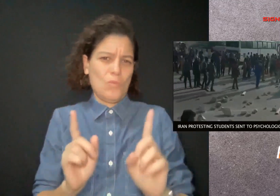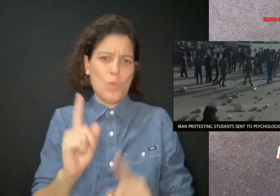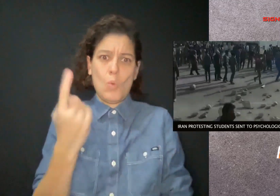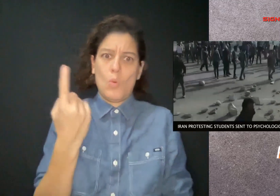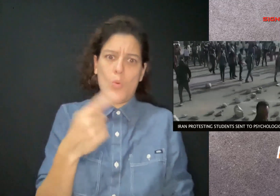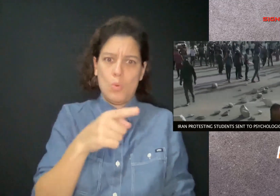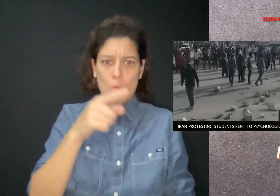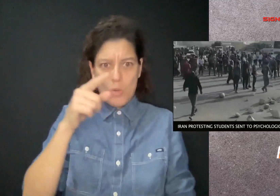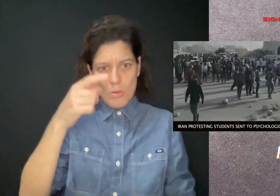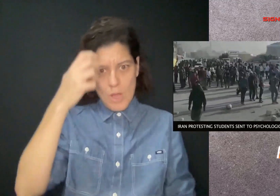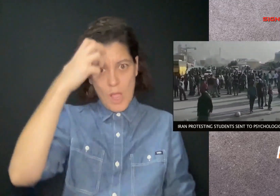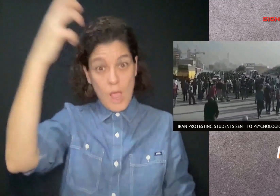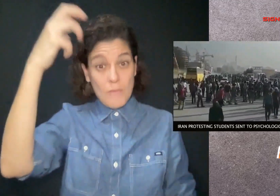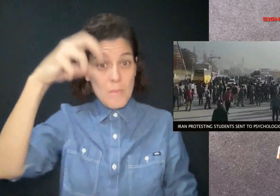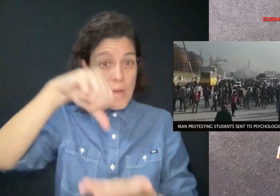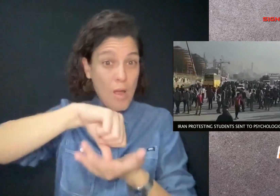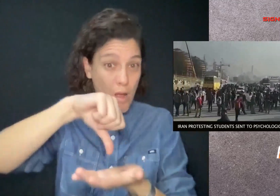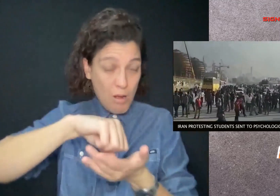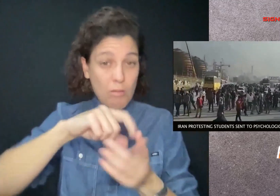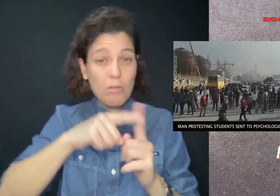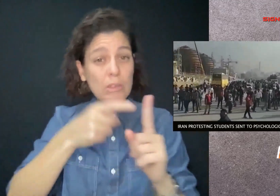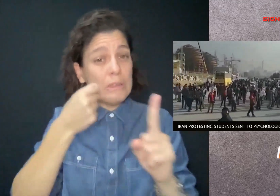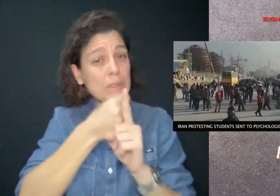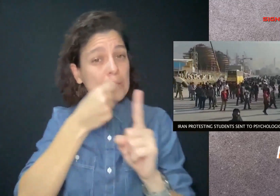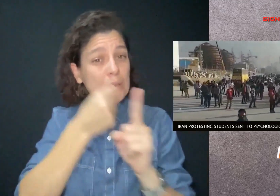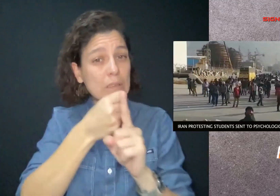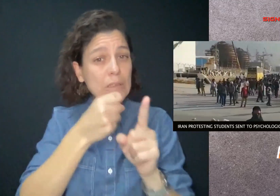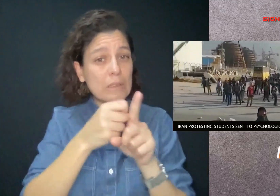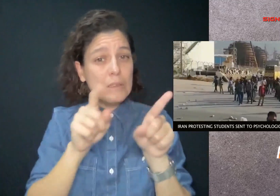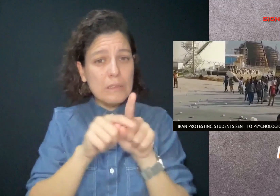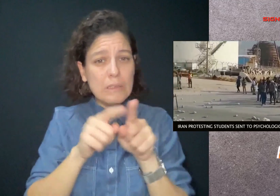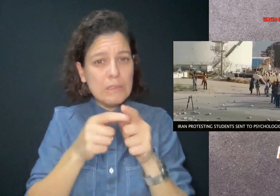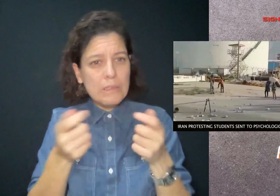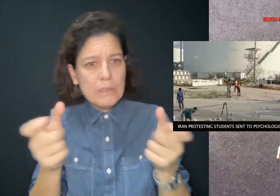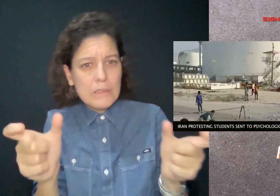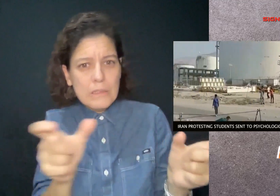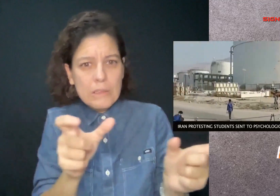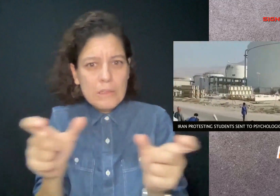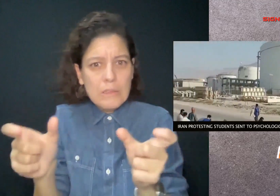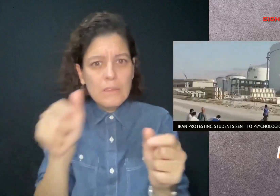But not only is Iran's government struggling to contain student protests,